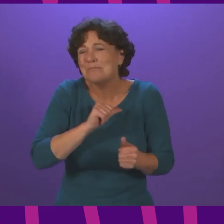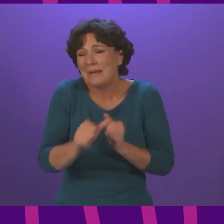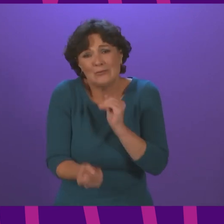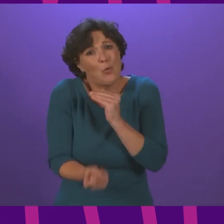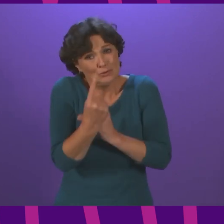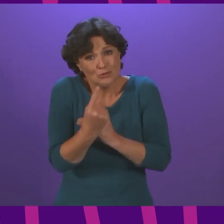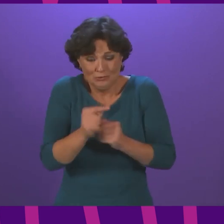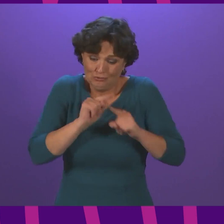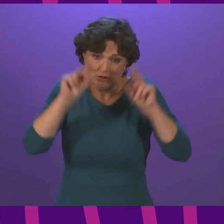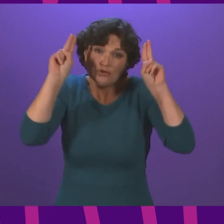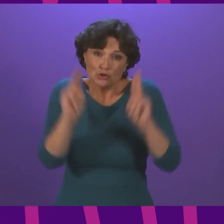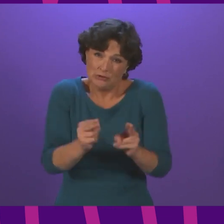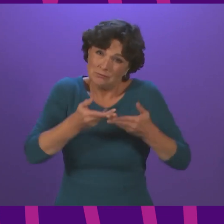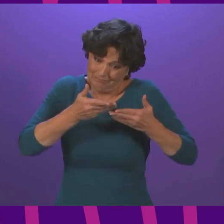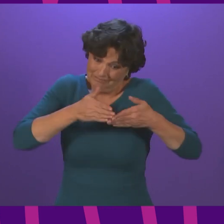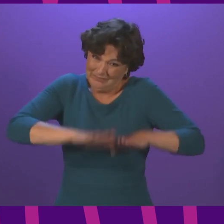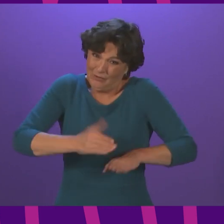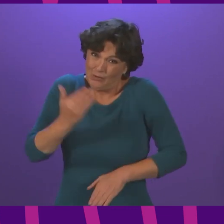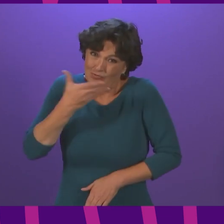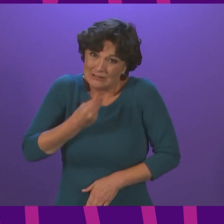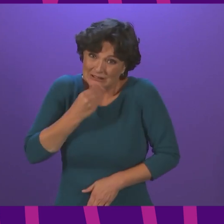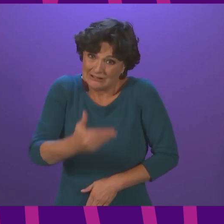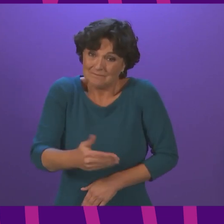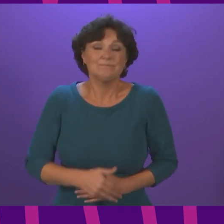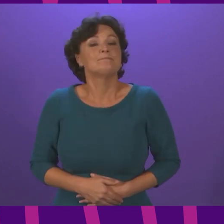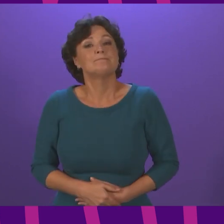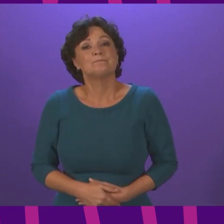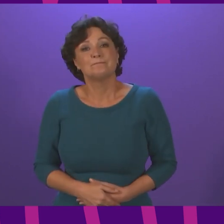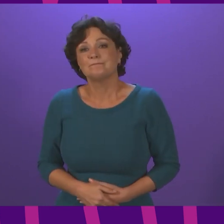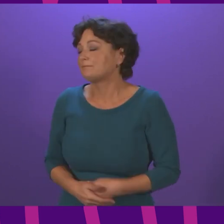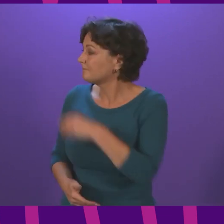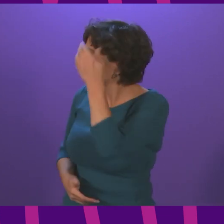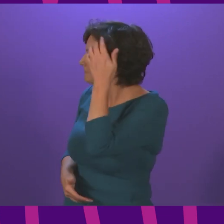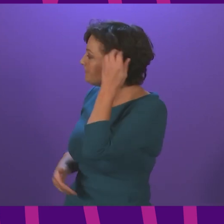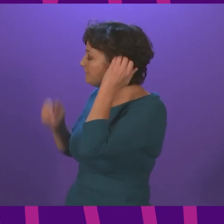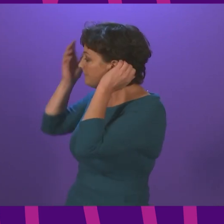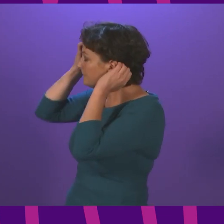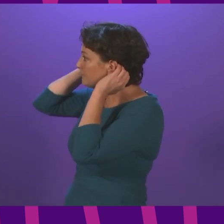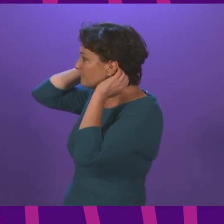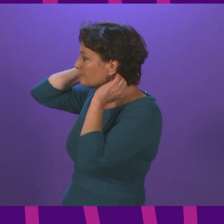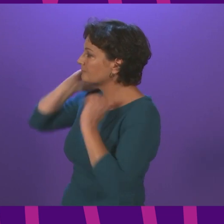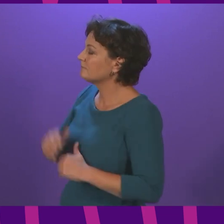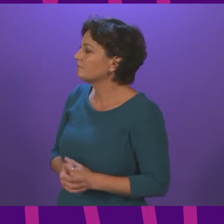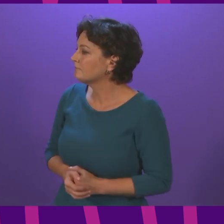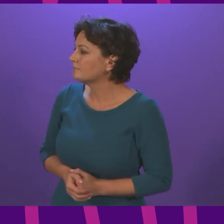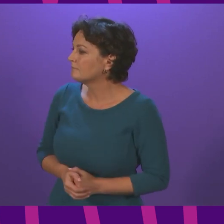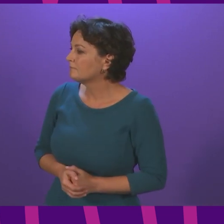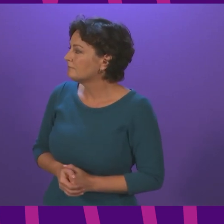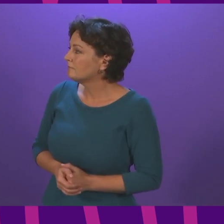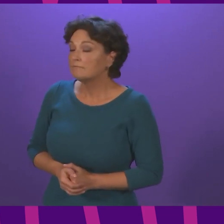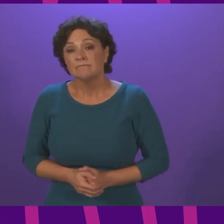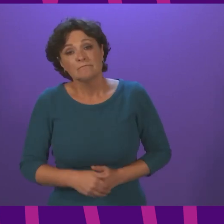on a downward track Paul Sweeney to be followed by Jim Fairley Thank you presenting officer as Mr Sarwar previously